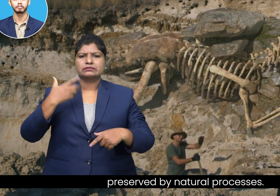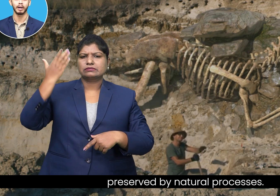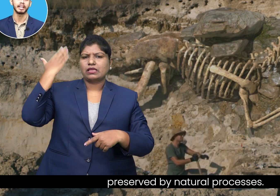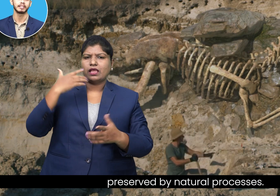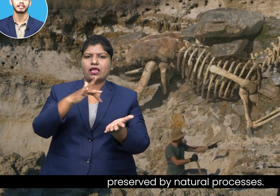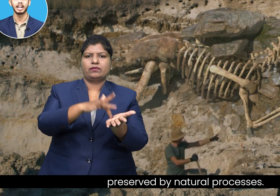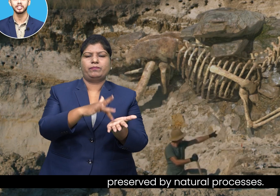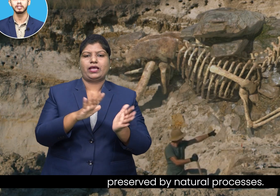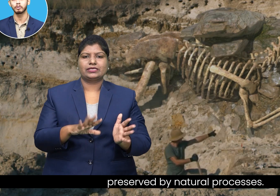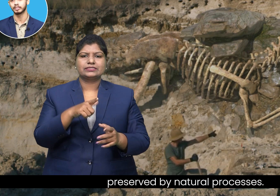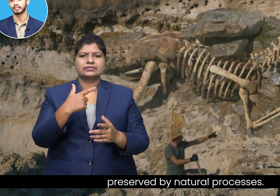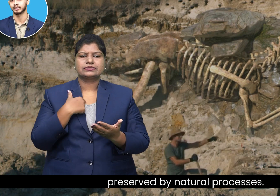by natural processes.